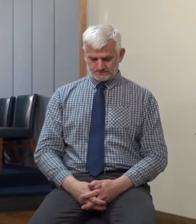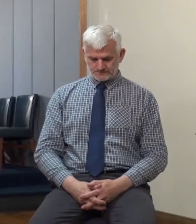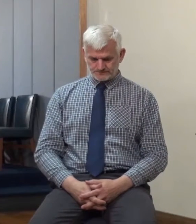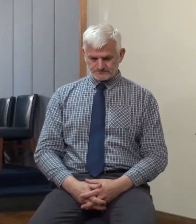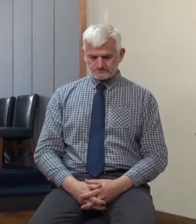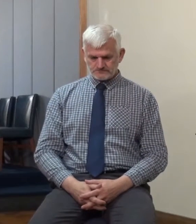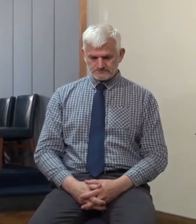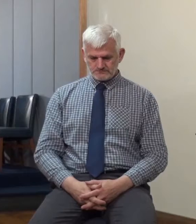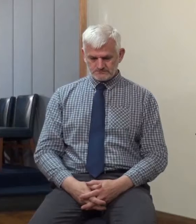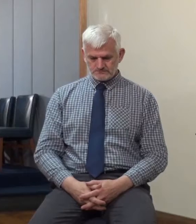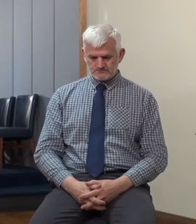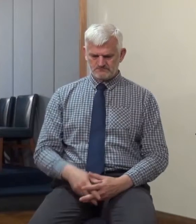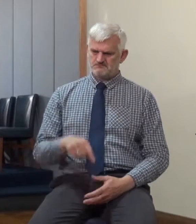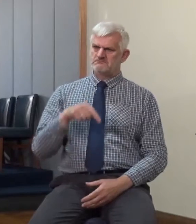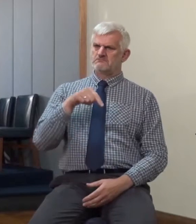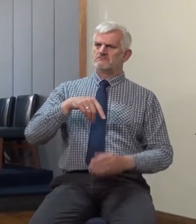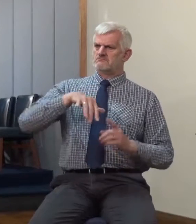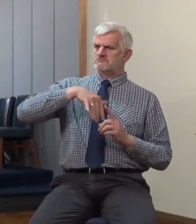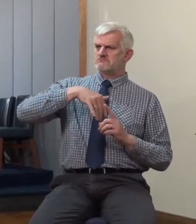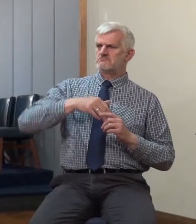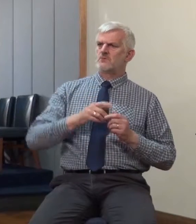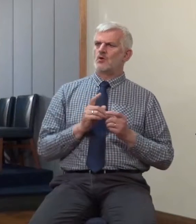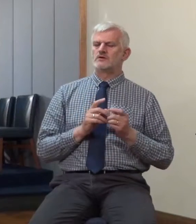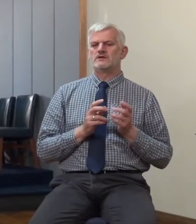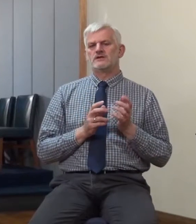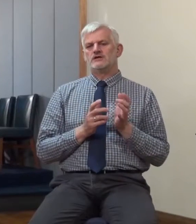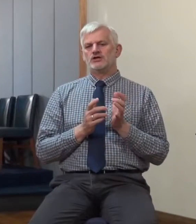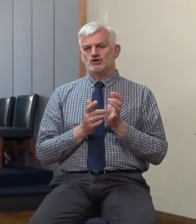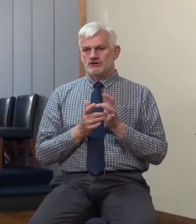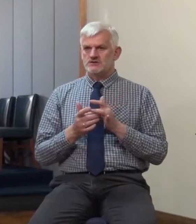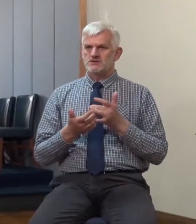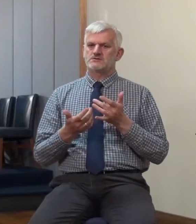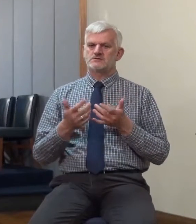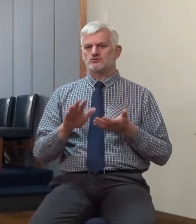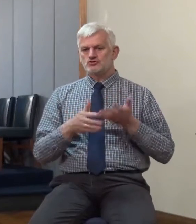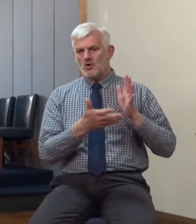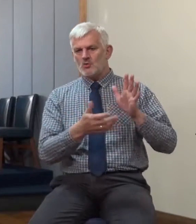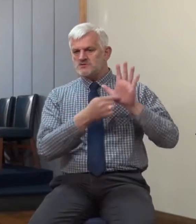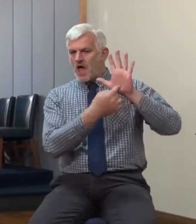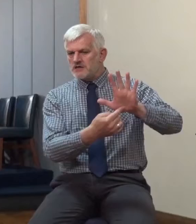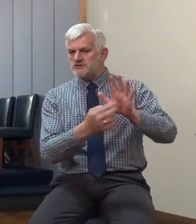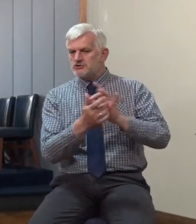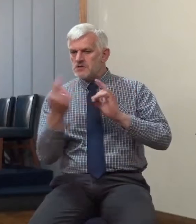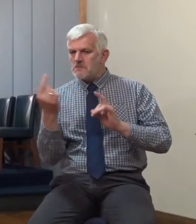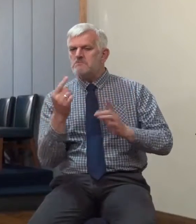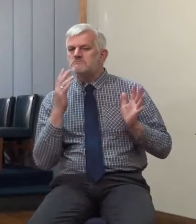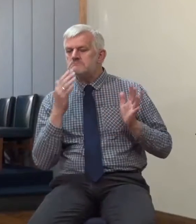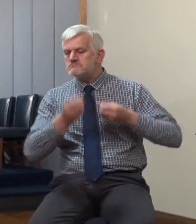Following the signs of Christ's coming, verse 36, what of that